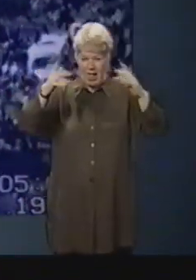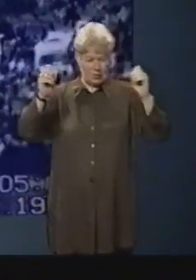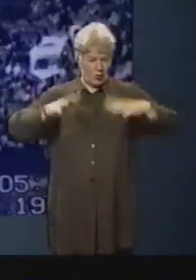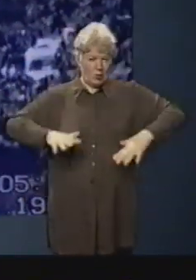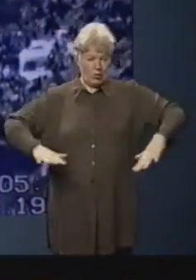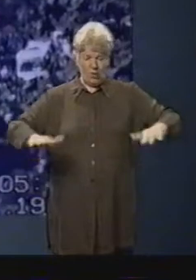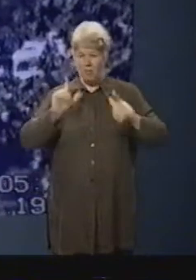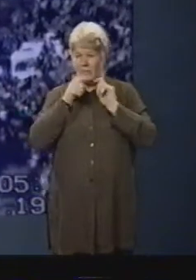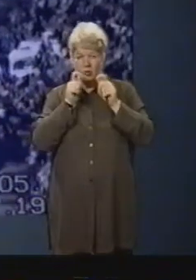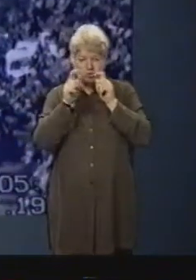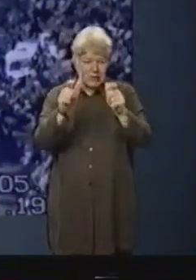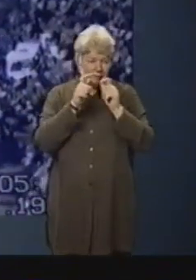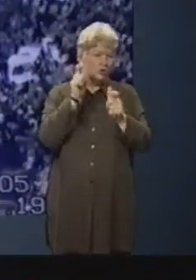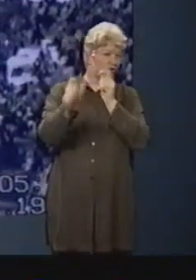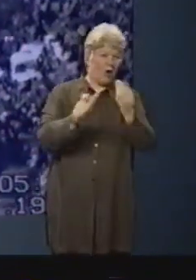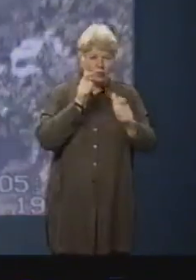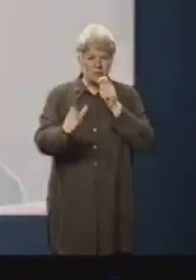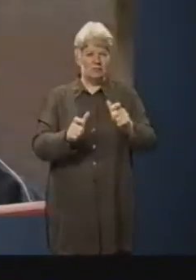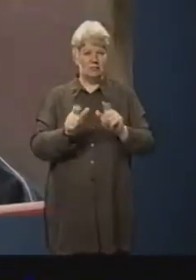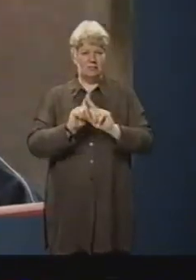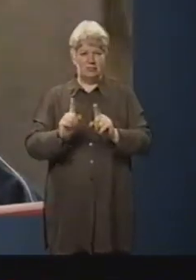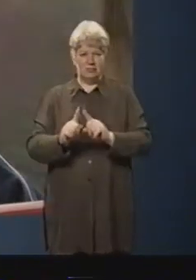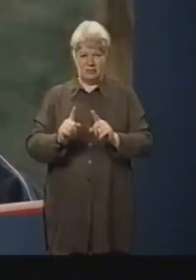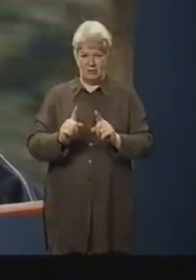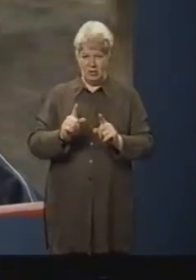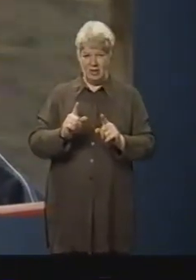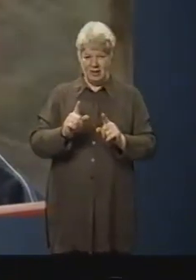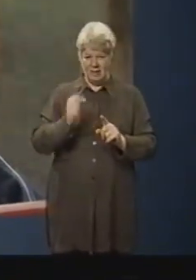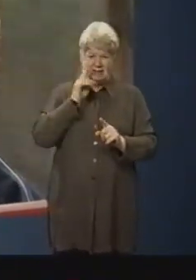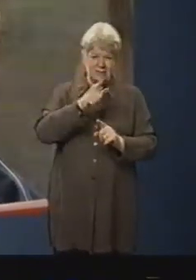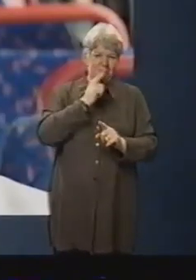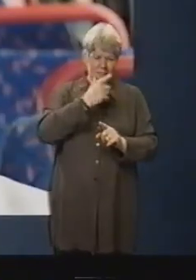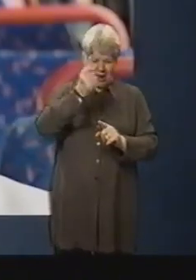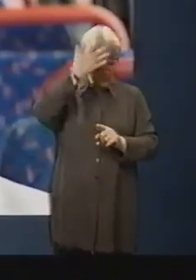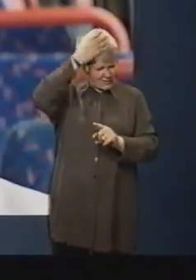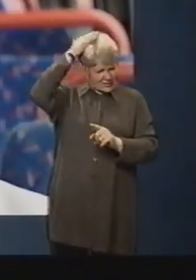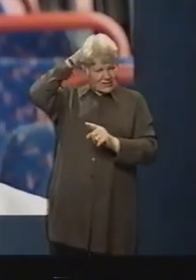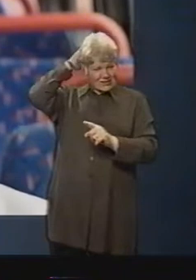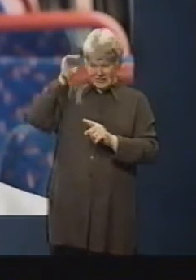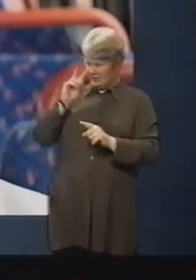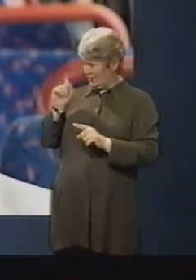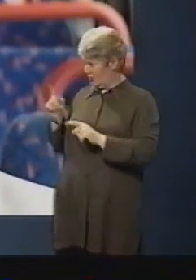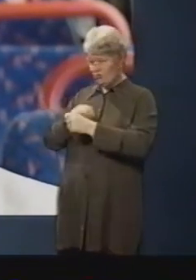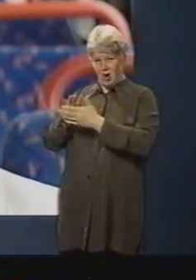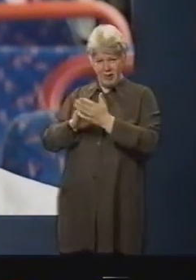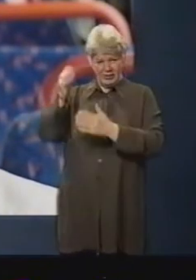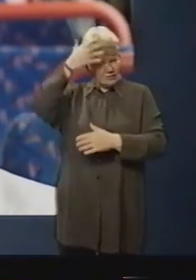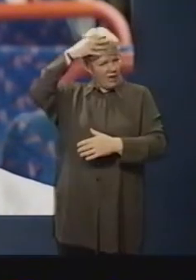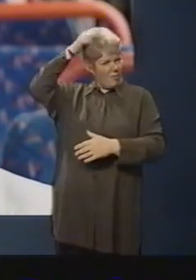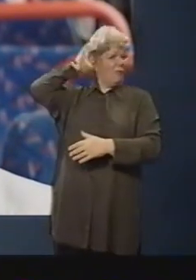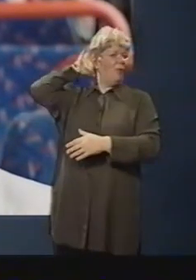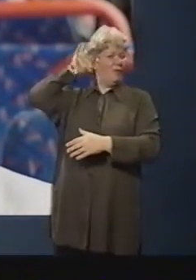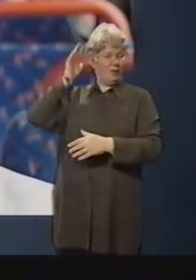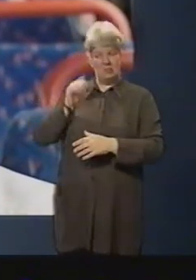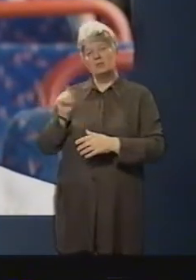everybody was just screaming and shouting. And I just seen Graham's like, you know, scalp ripped off and it weren't nice. Ryan's